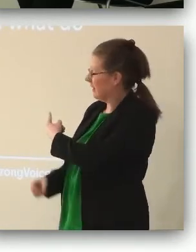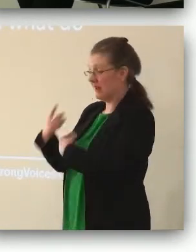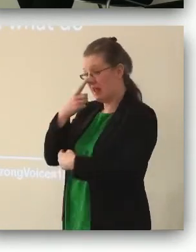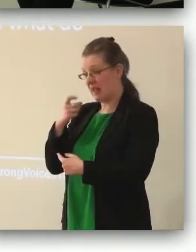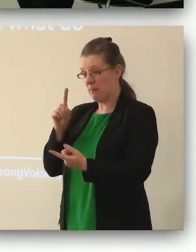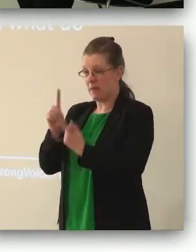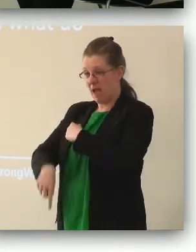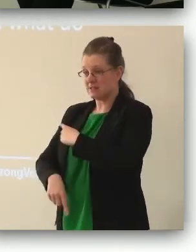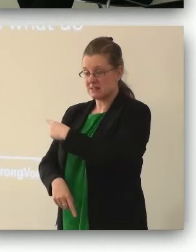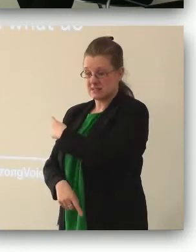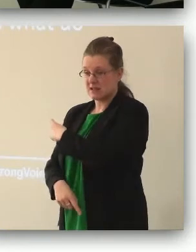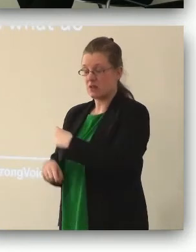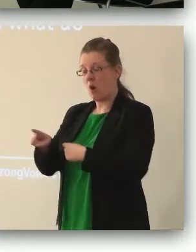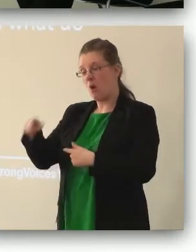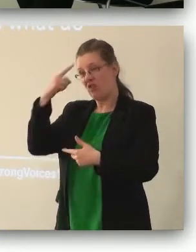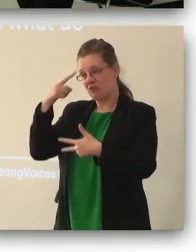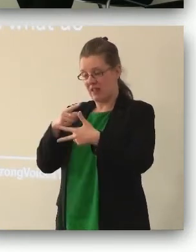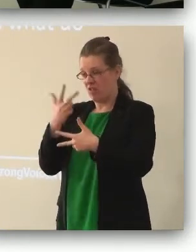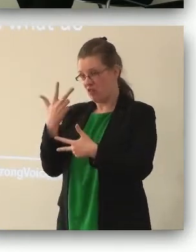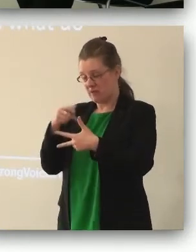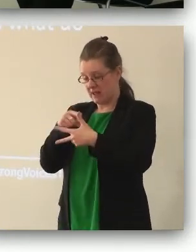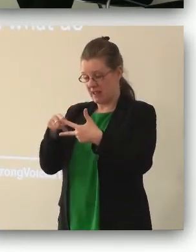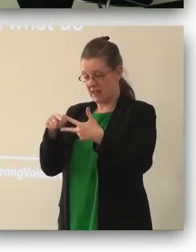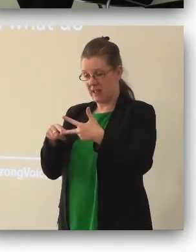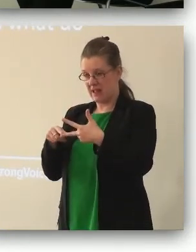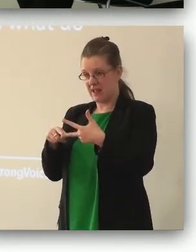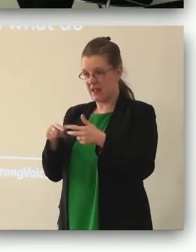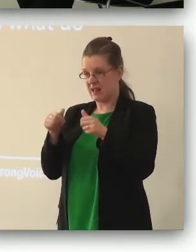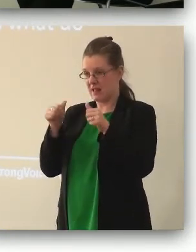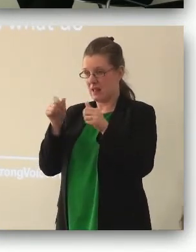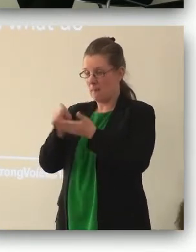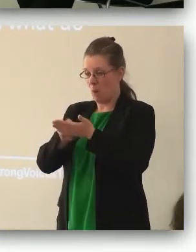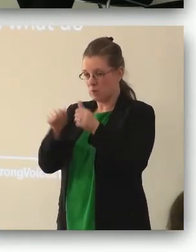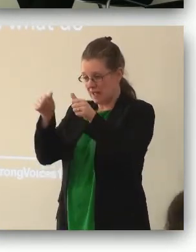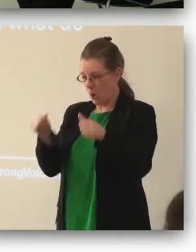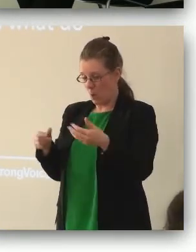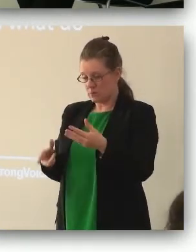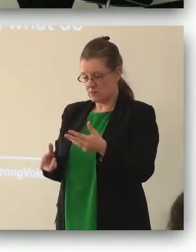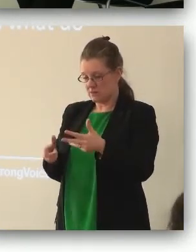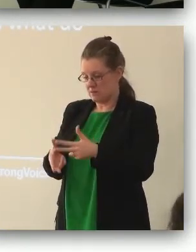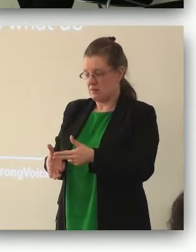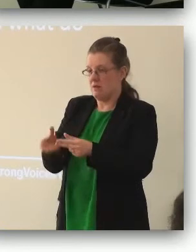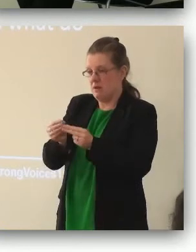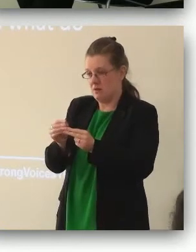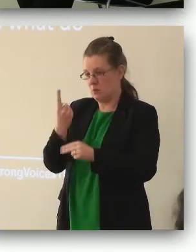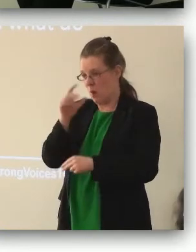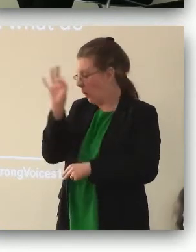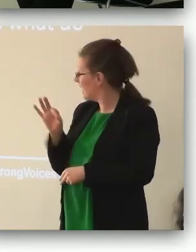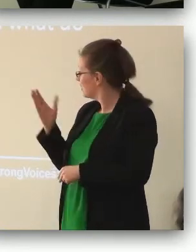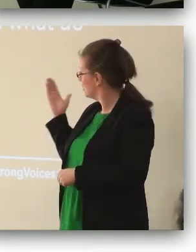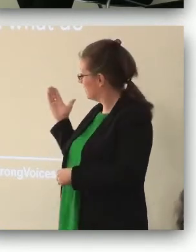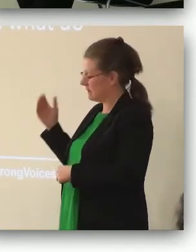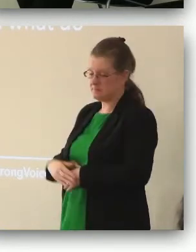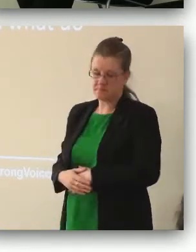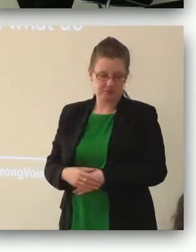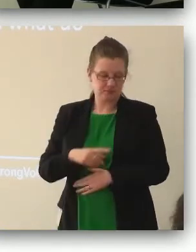you can think about the three post-it notes anything that they presented to you that may be different just one thing when